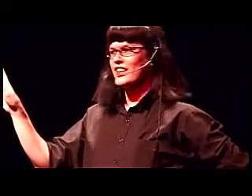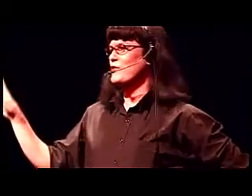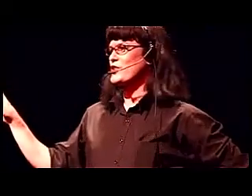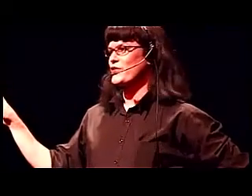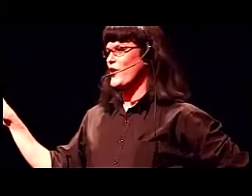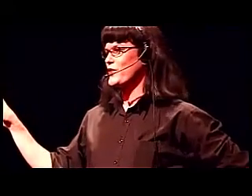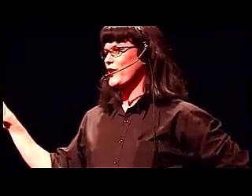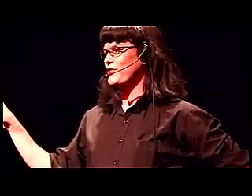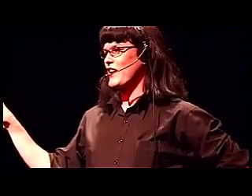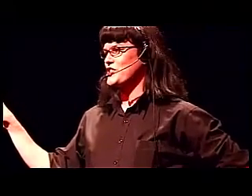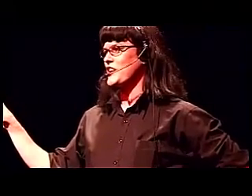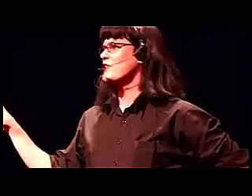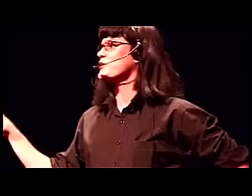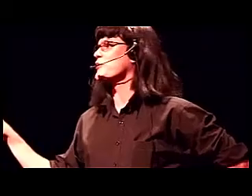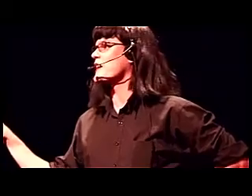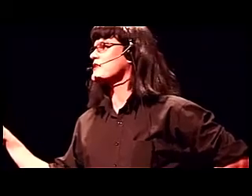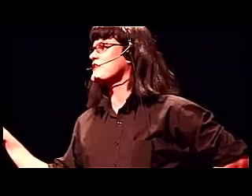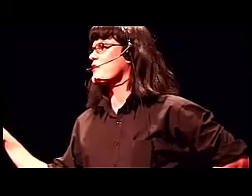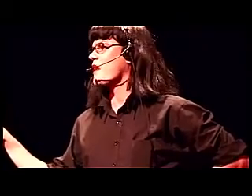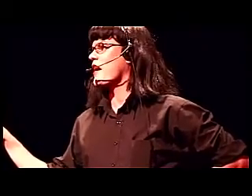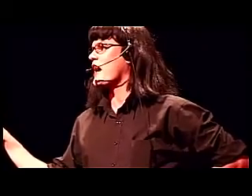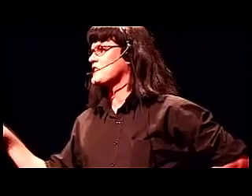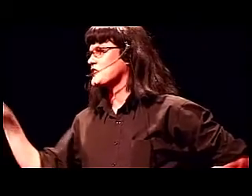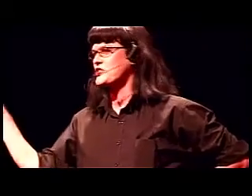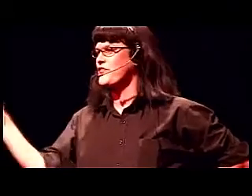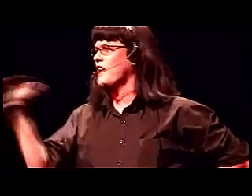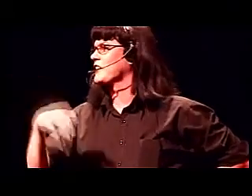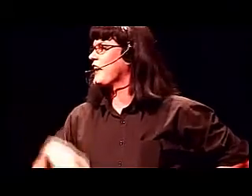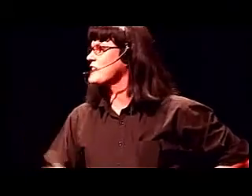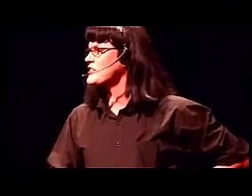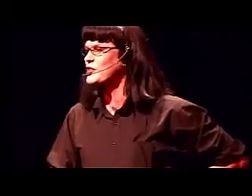That was her fault for not slushing. Irritable bowel syndrome. My ass, that's just fucking lazy.